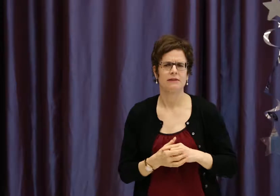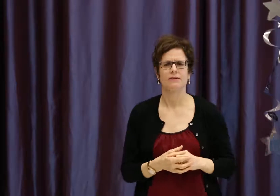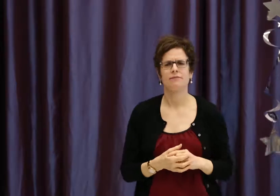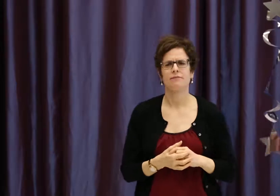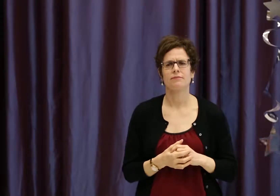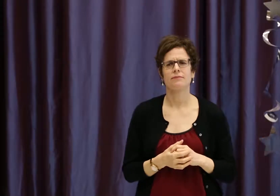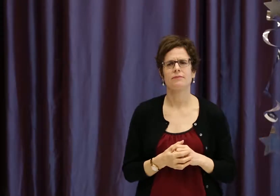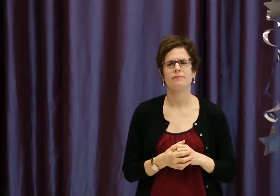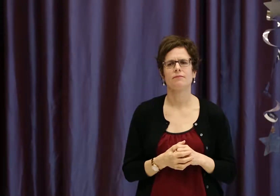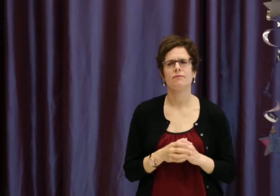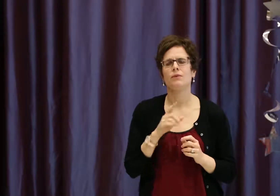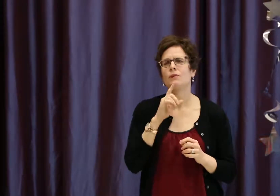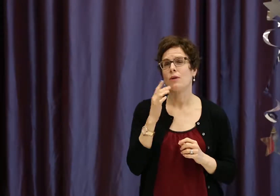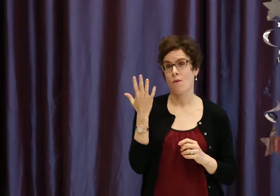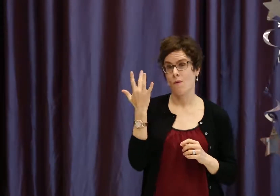children between the ages of 0 to 6.